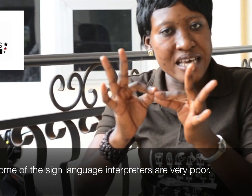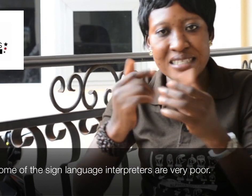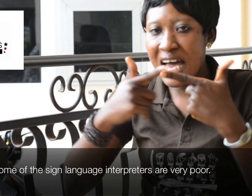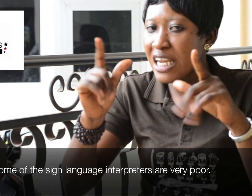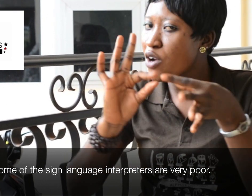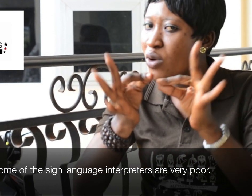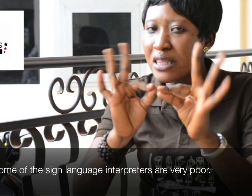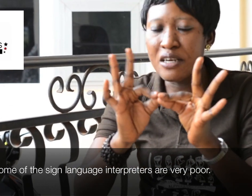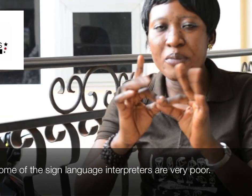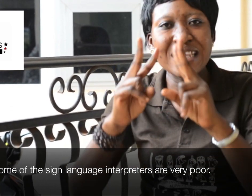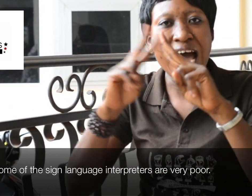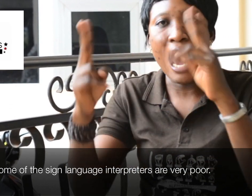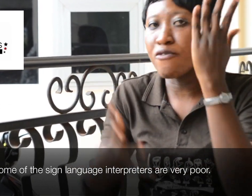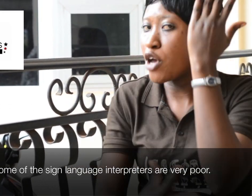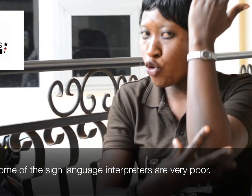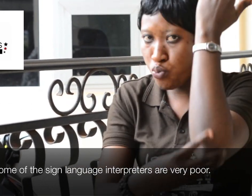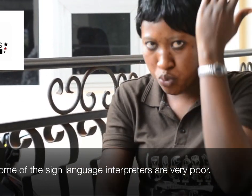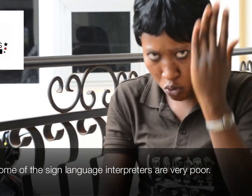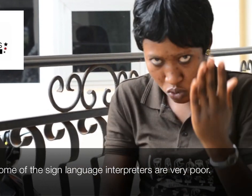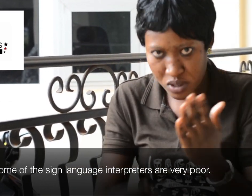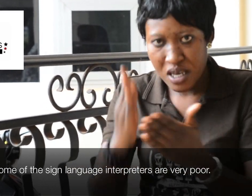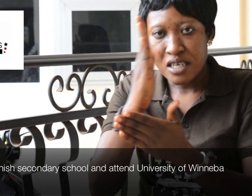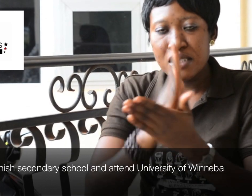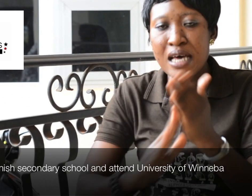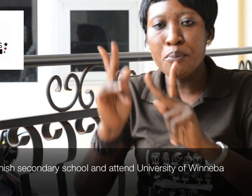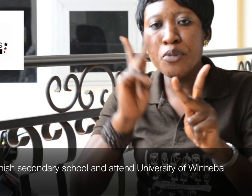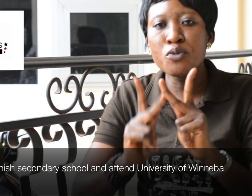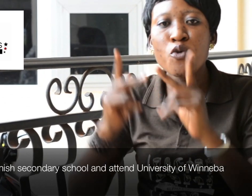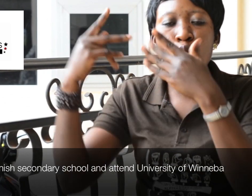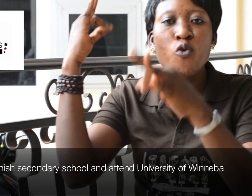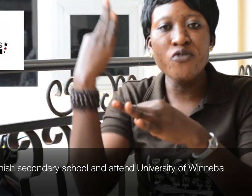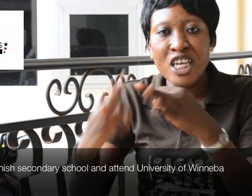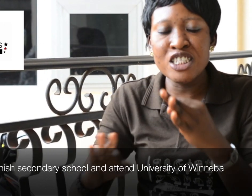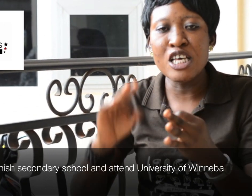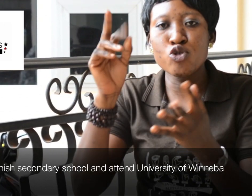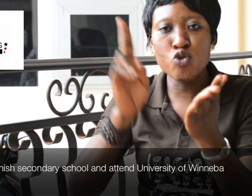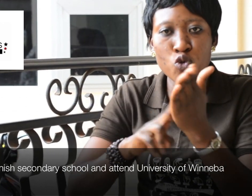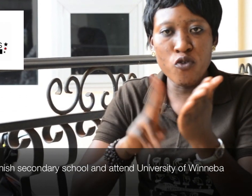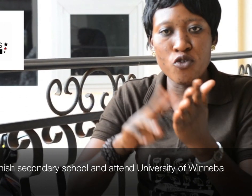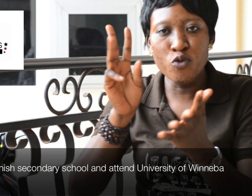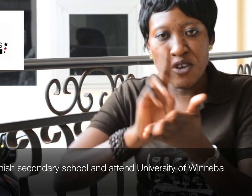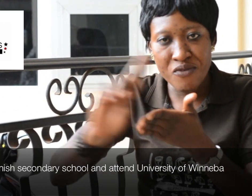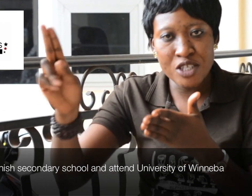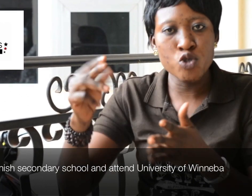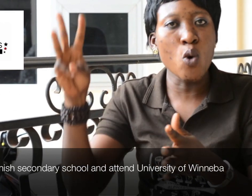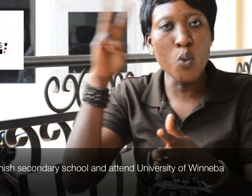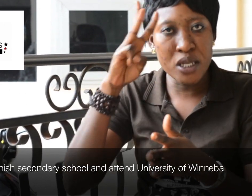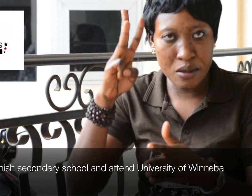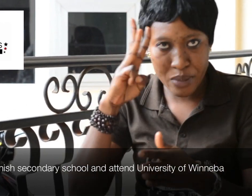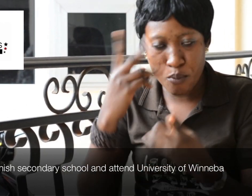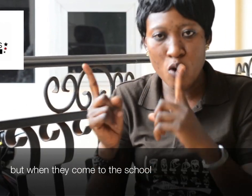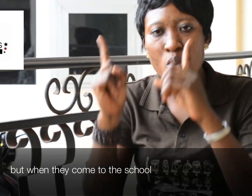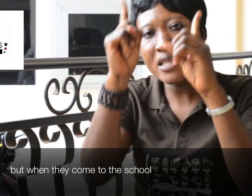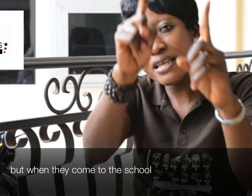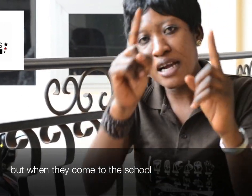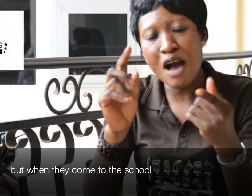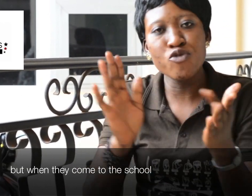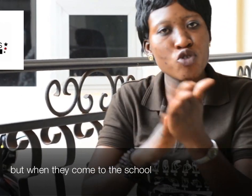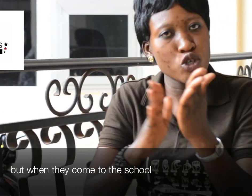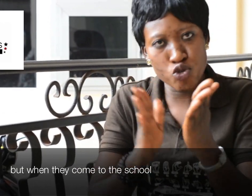are very poor. Some people finish their school, universities or Winnipeg, but when they come to the